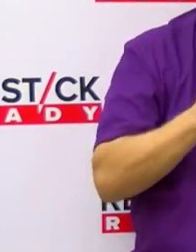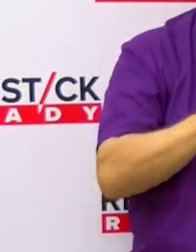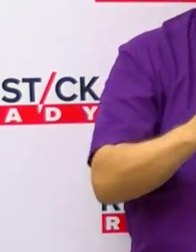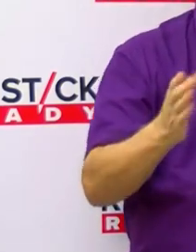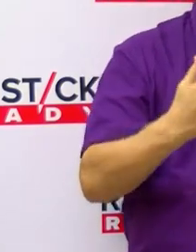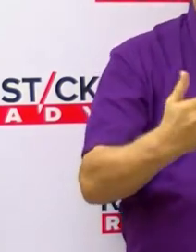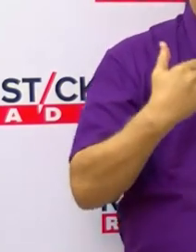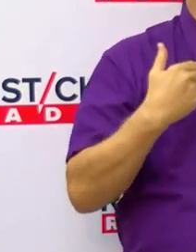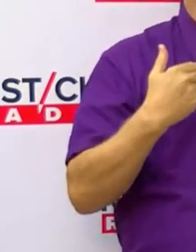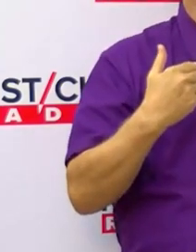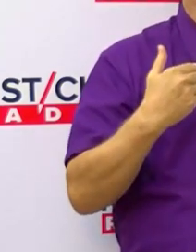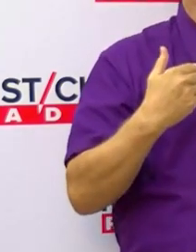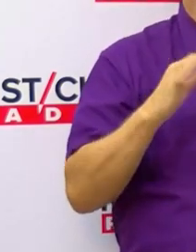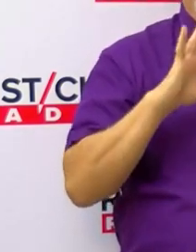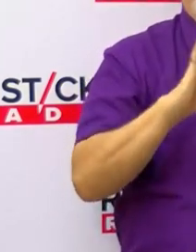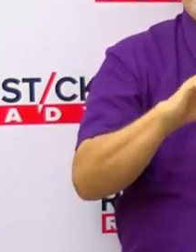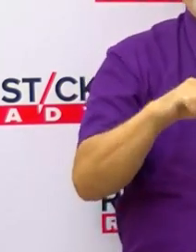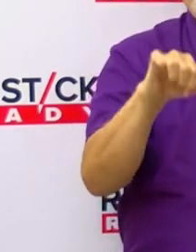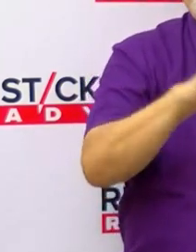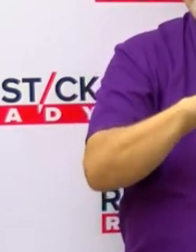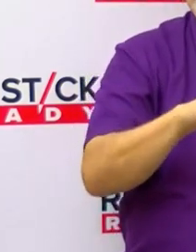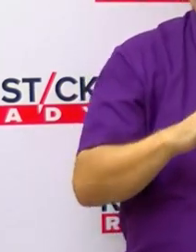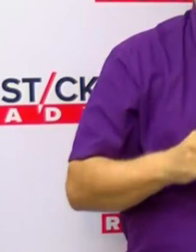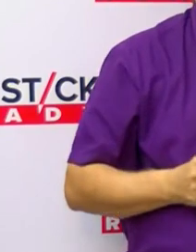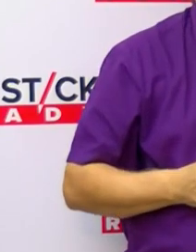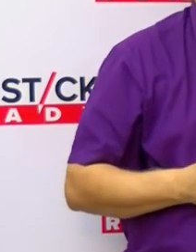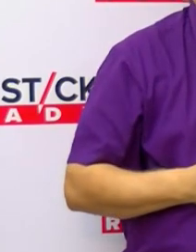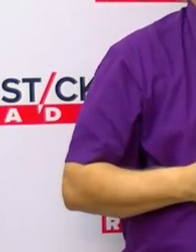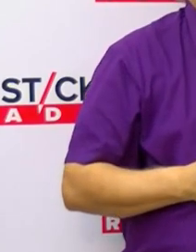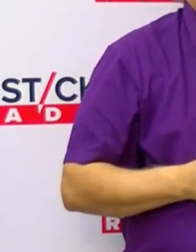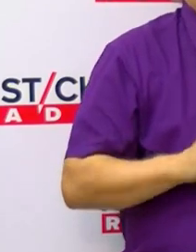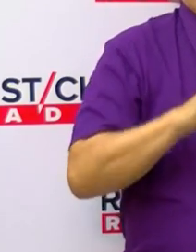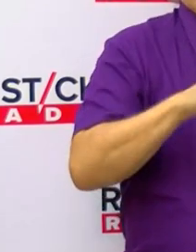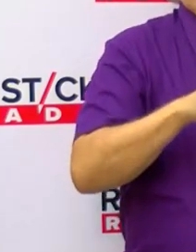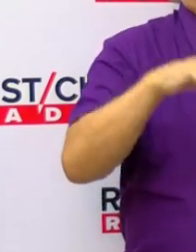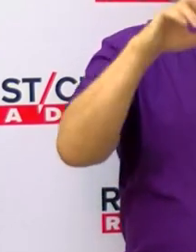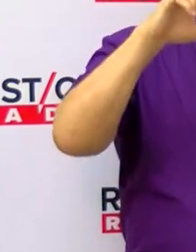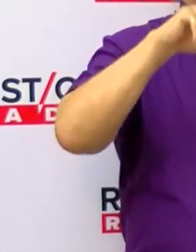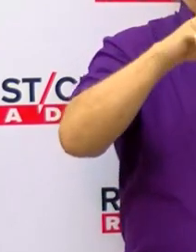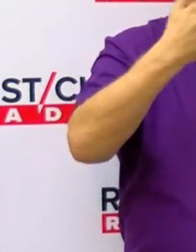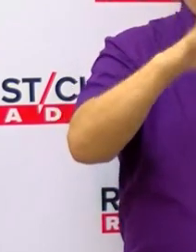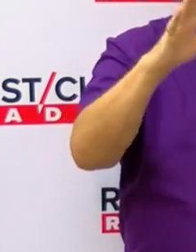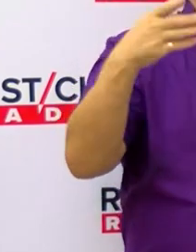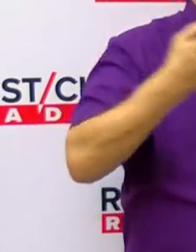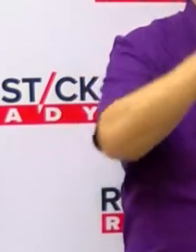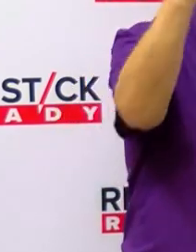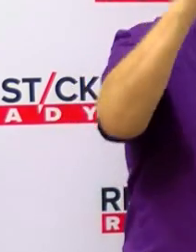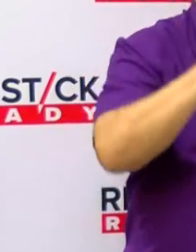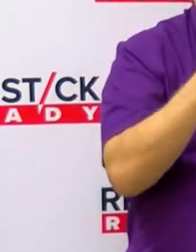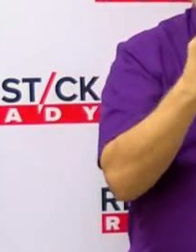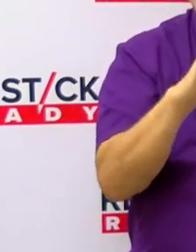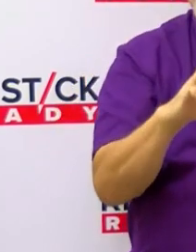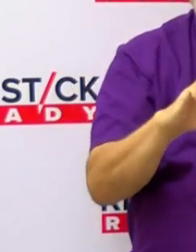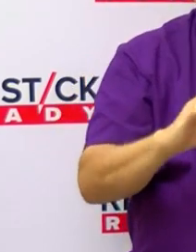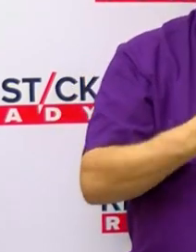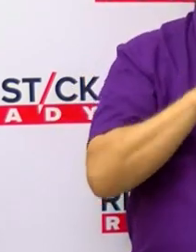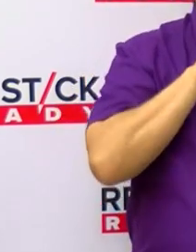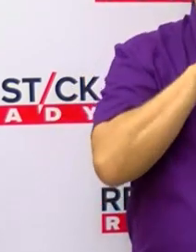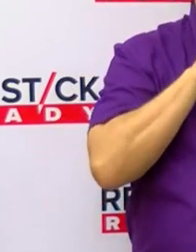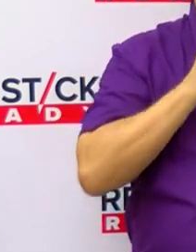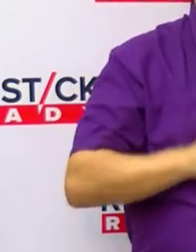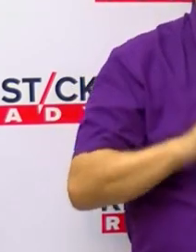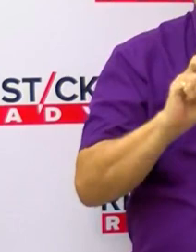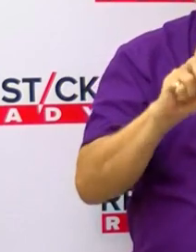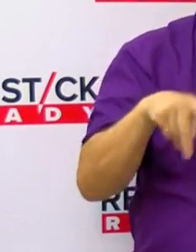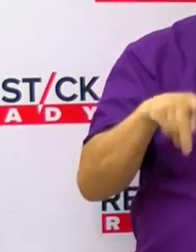ahead as it relates to fuel. Once the storm passes, East Baton Rouge Parish first responders and